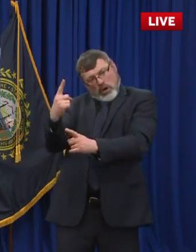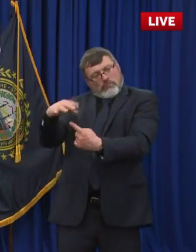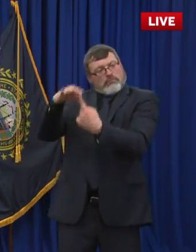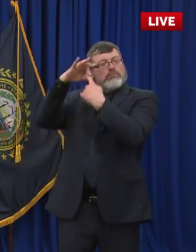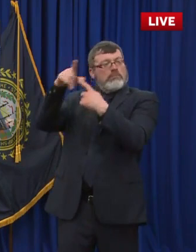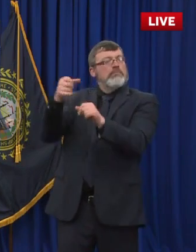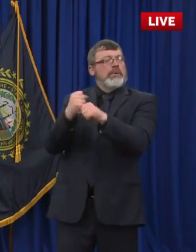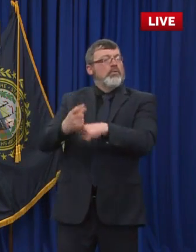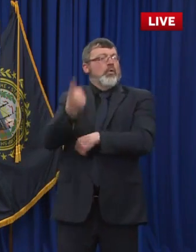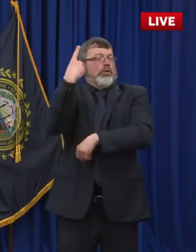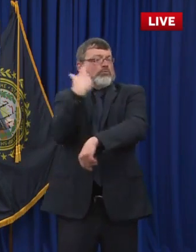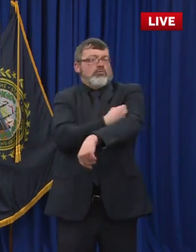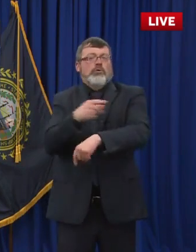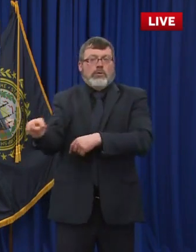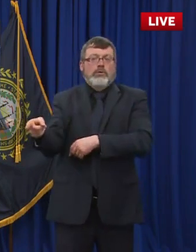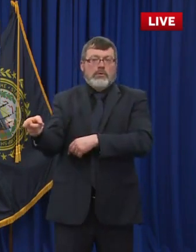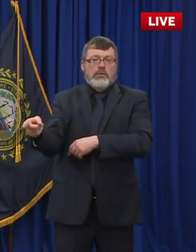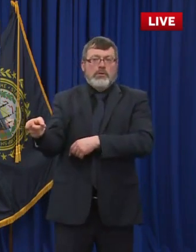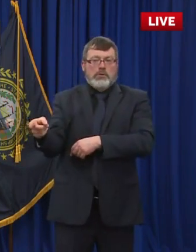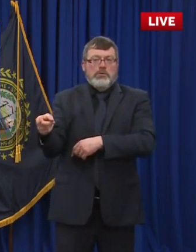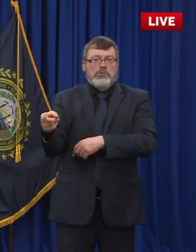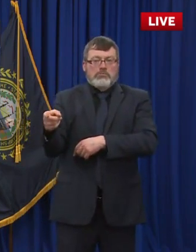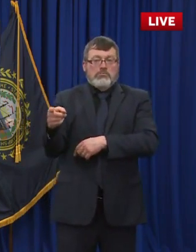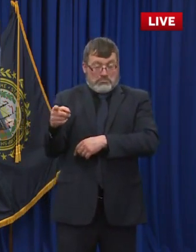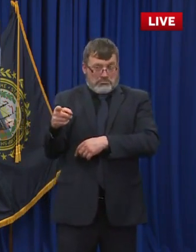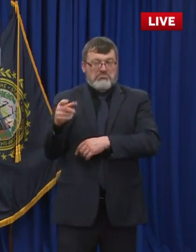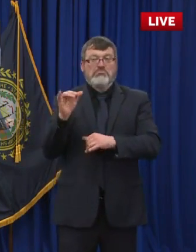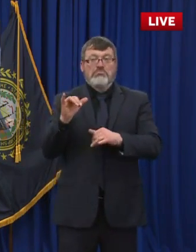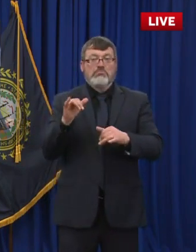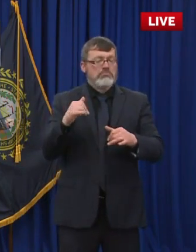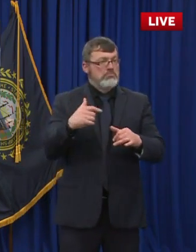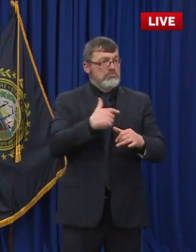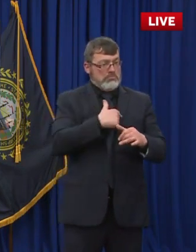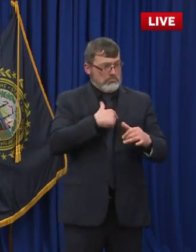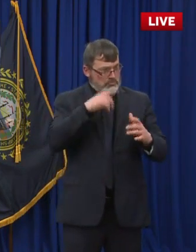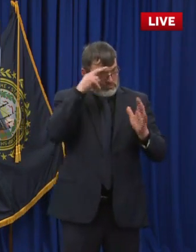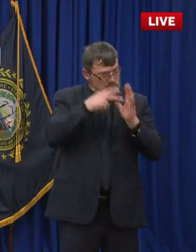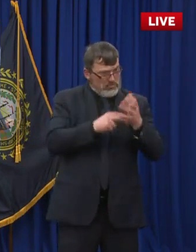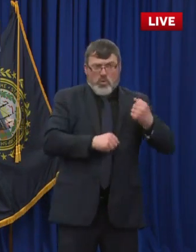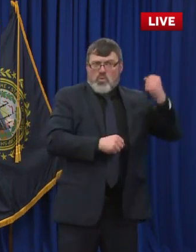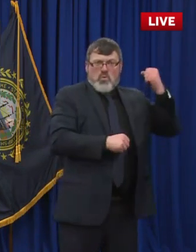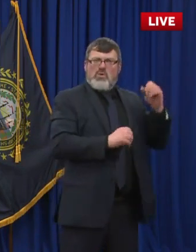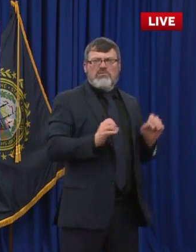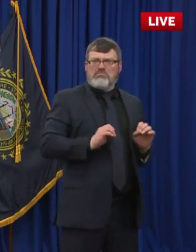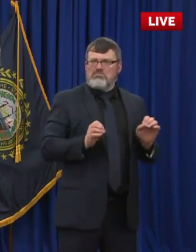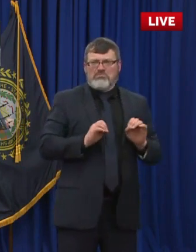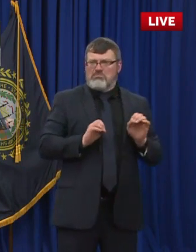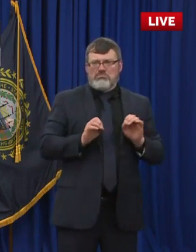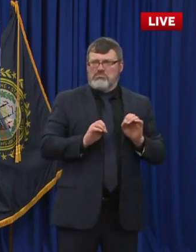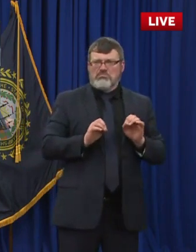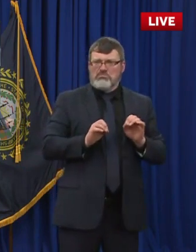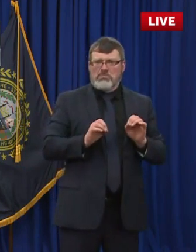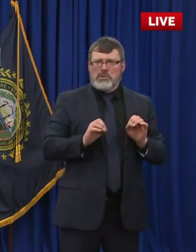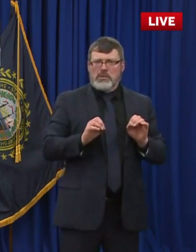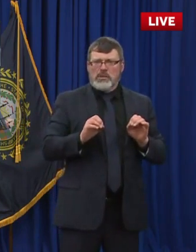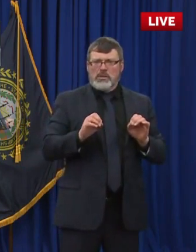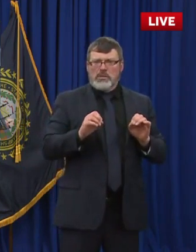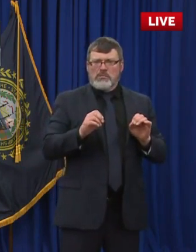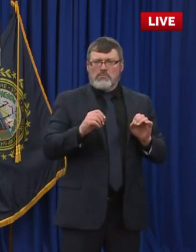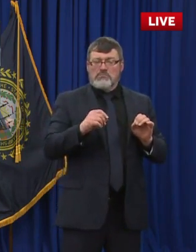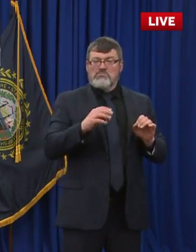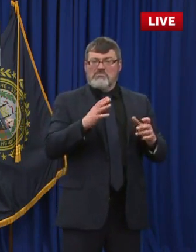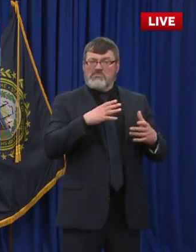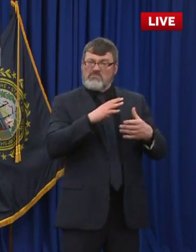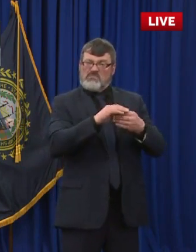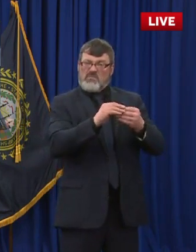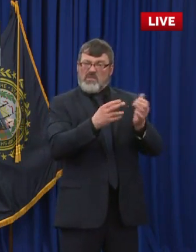I to be honest, both those questions are just based on bad information. I don't know a better way to say it than them. And we can I can we can stand